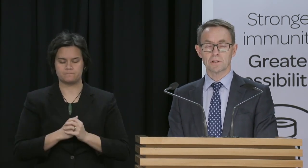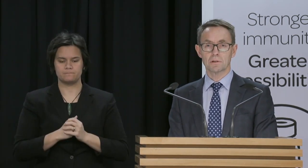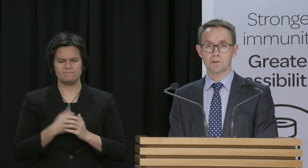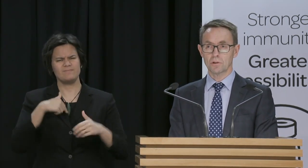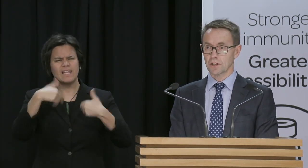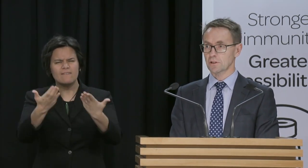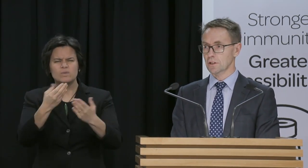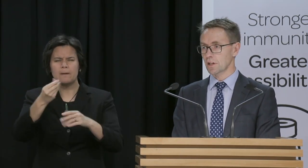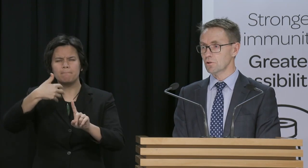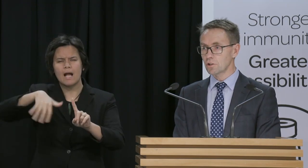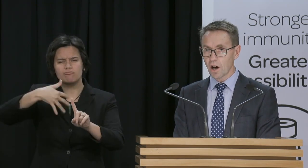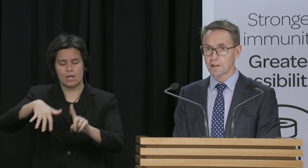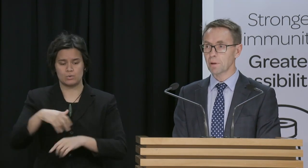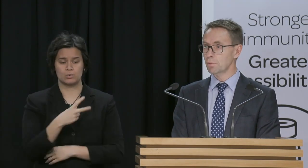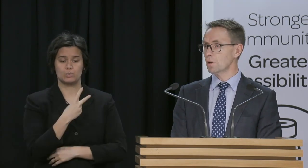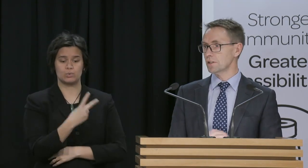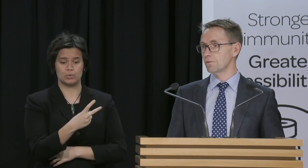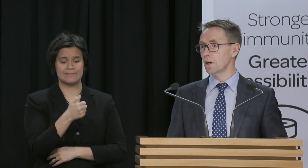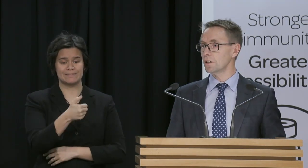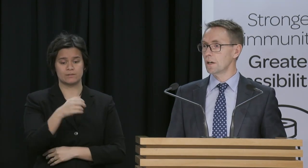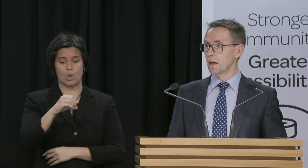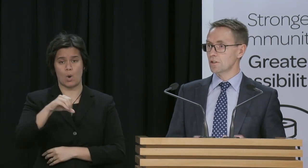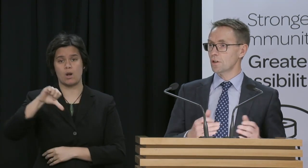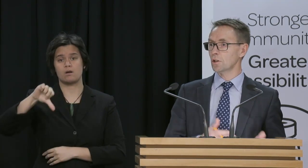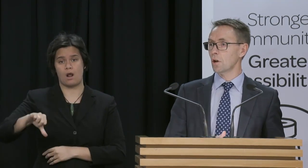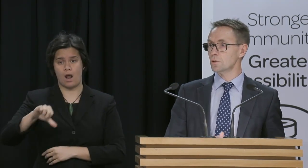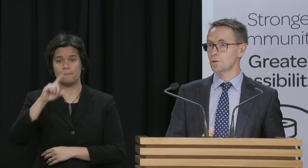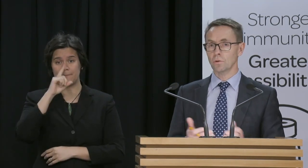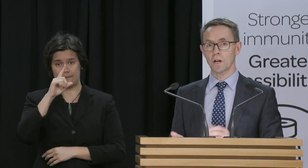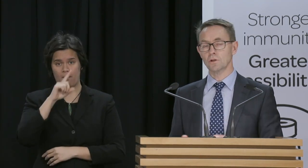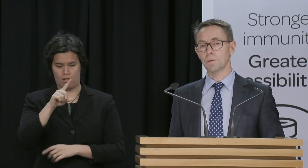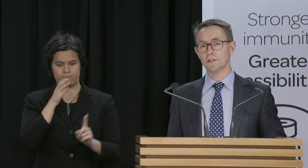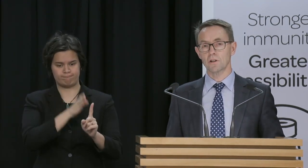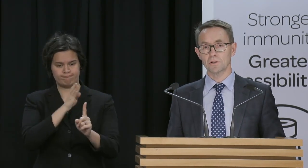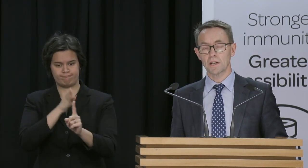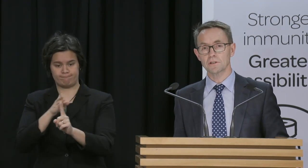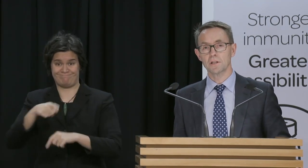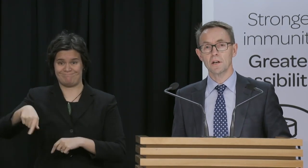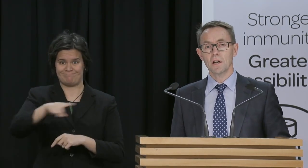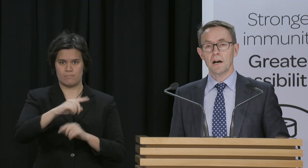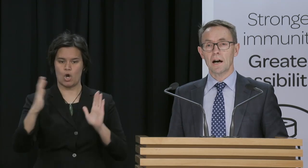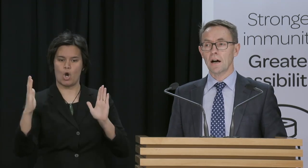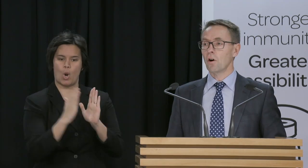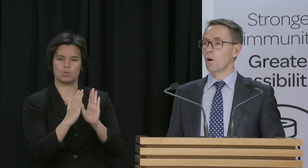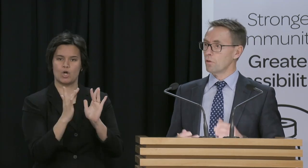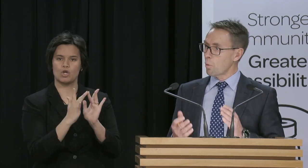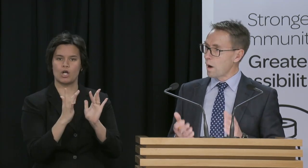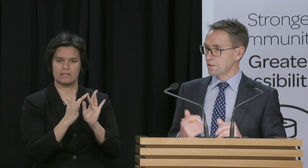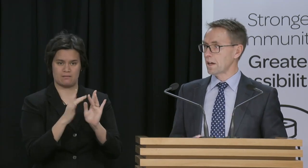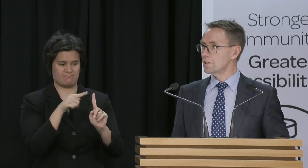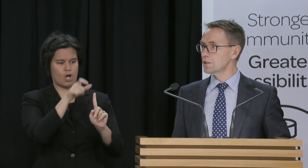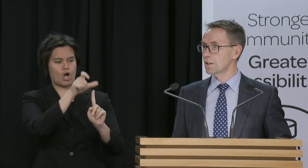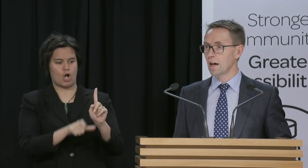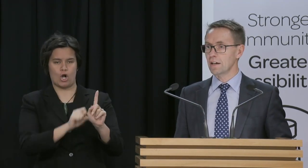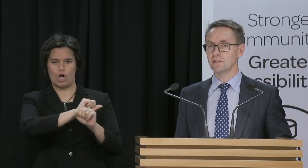context, 2,609 people classified as either close or casual plus contacts on